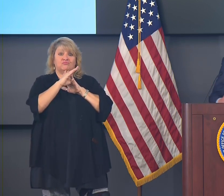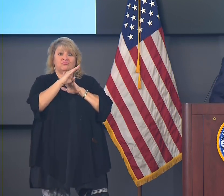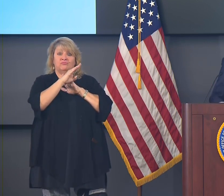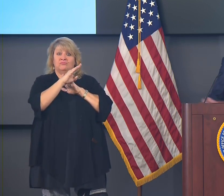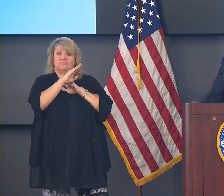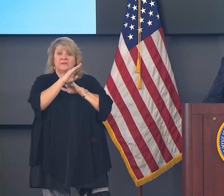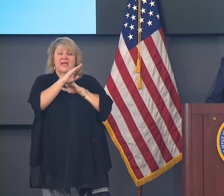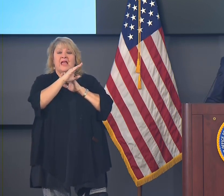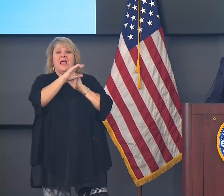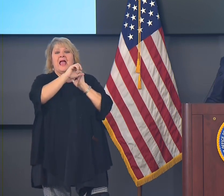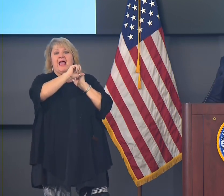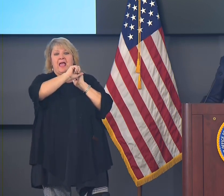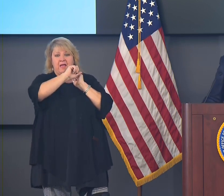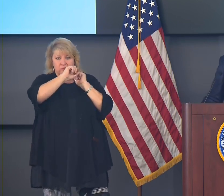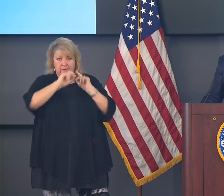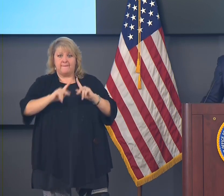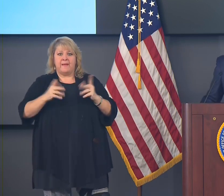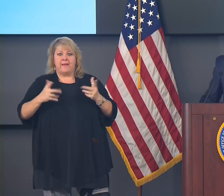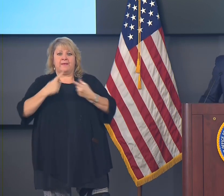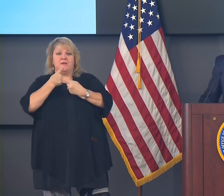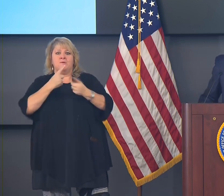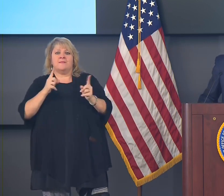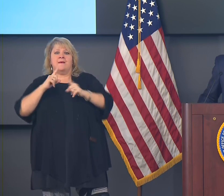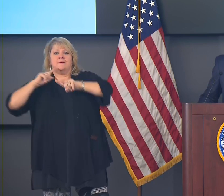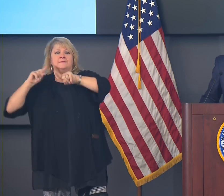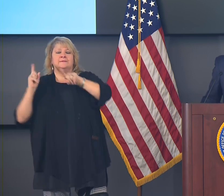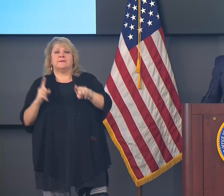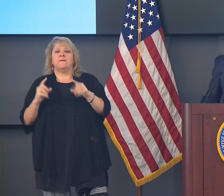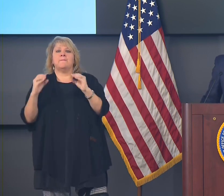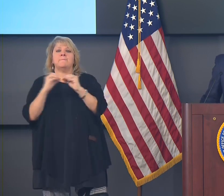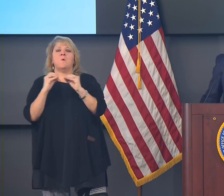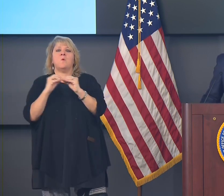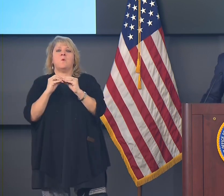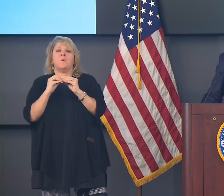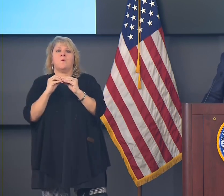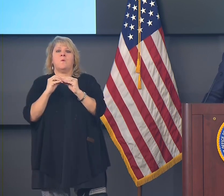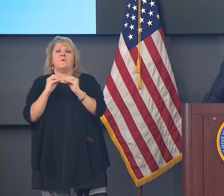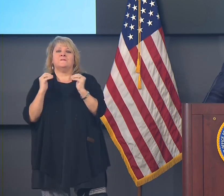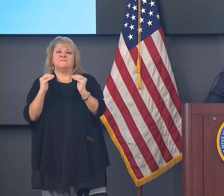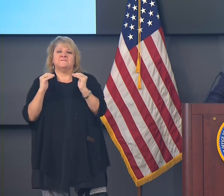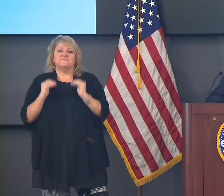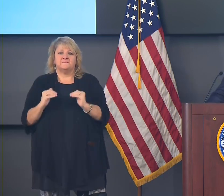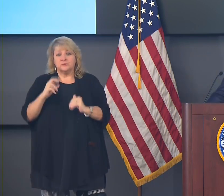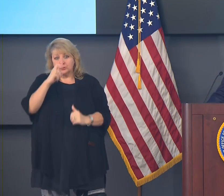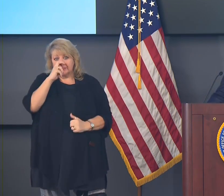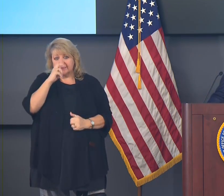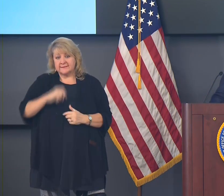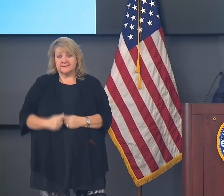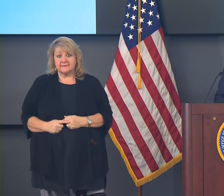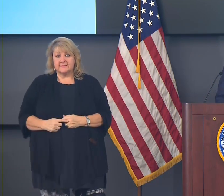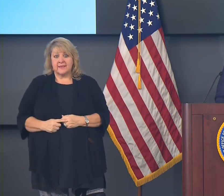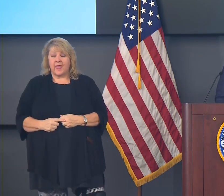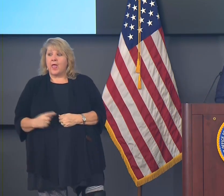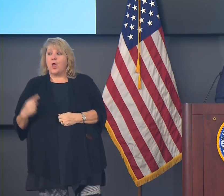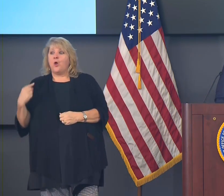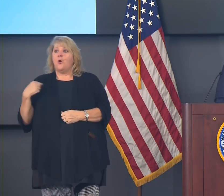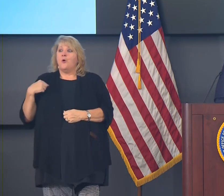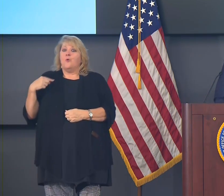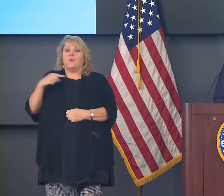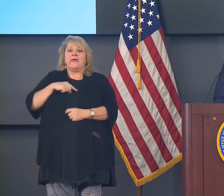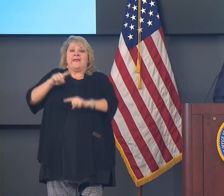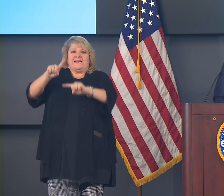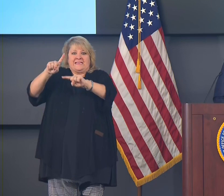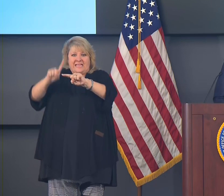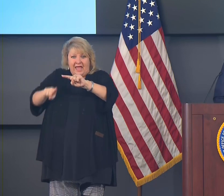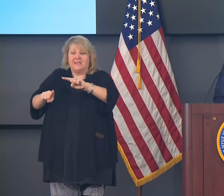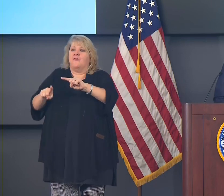and put more restrictions in place, because what we cannot do is overwhelm our capacity, our hospital's capacity, I should say, to deliver